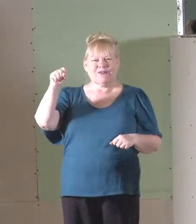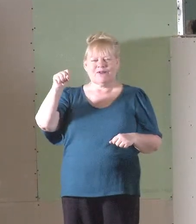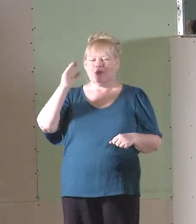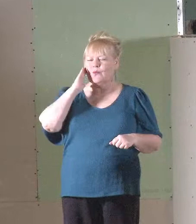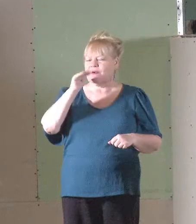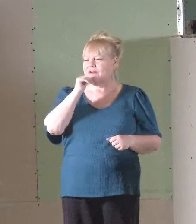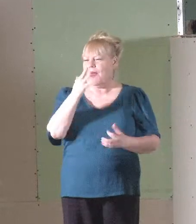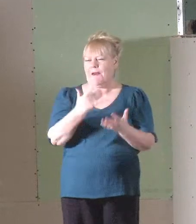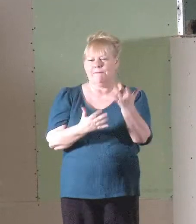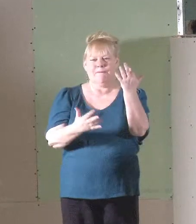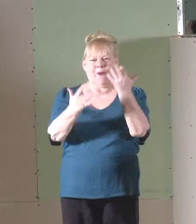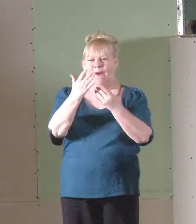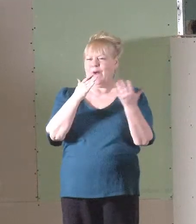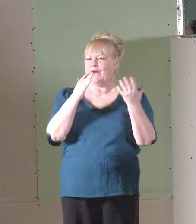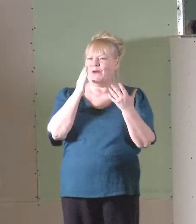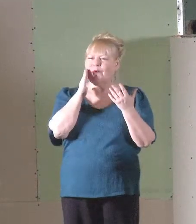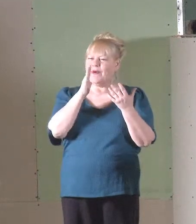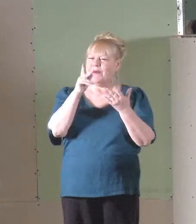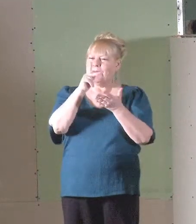will not burn up